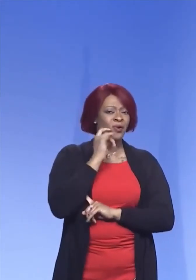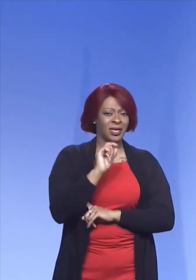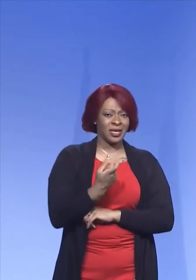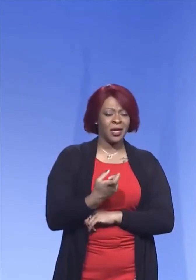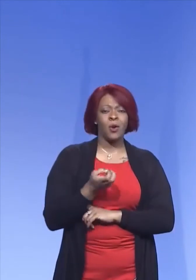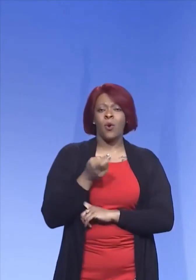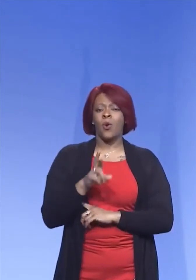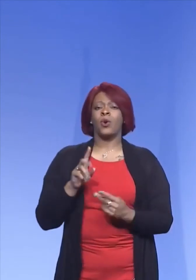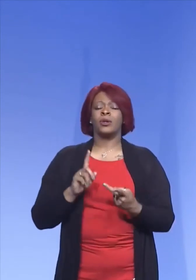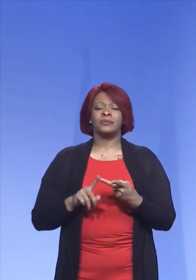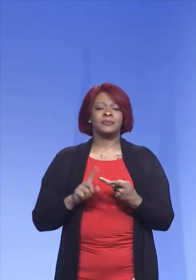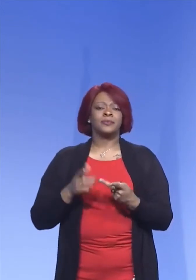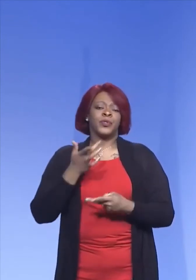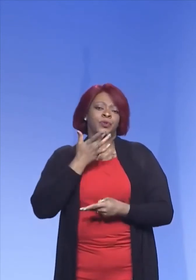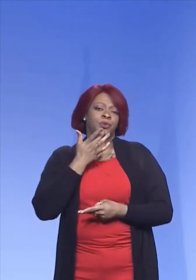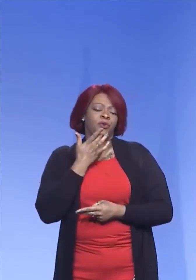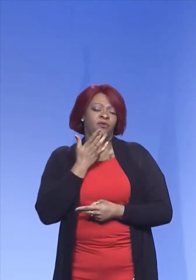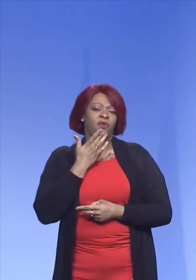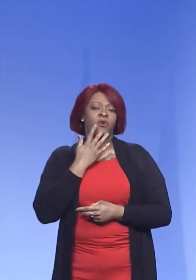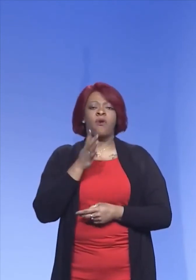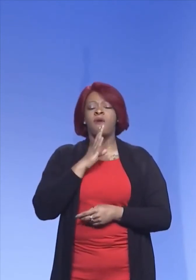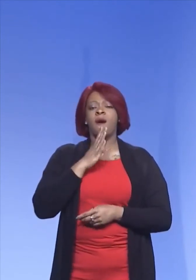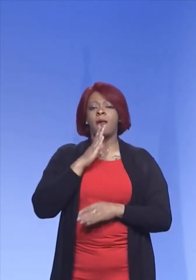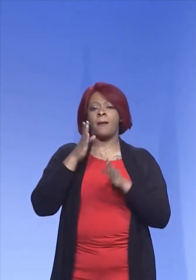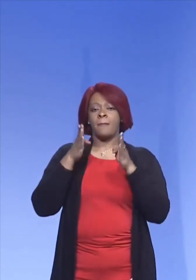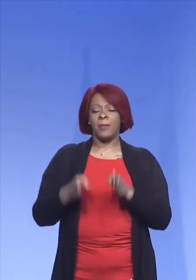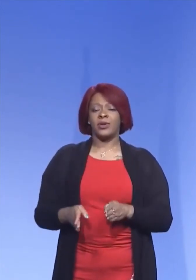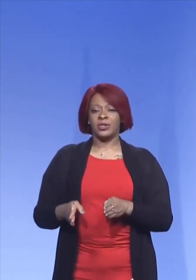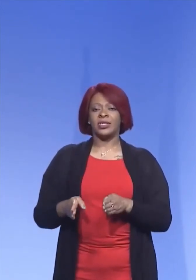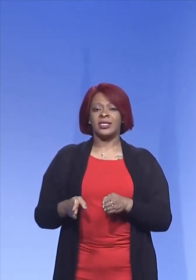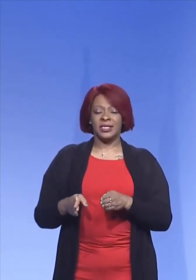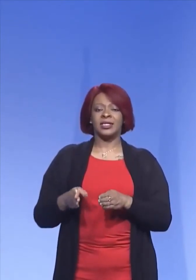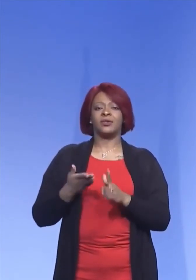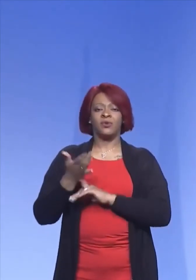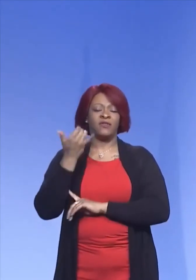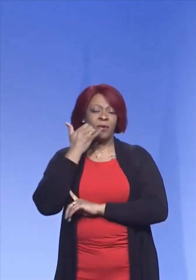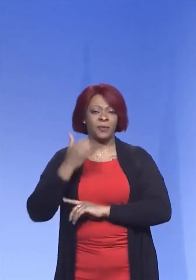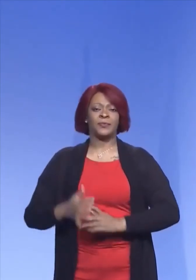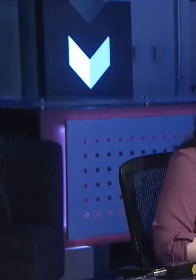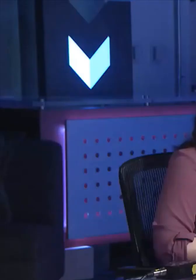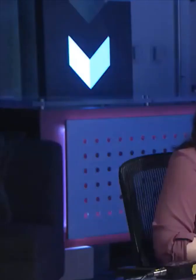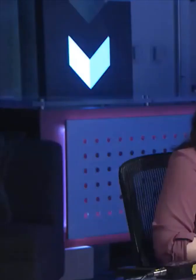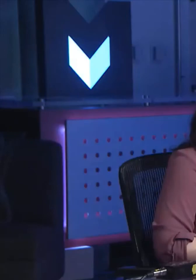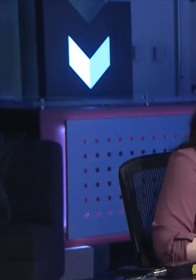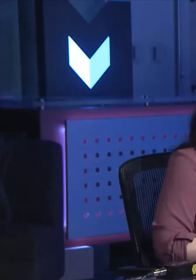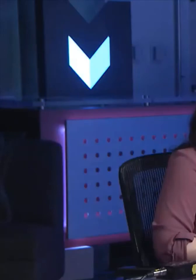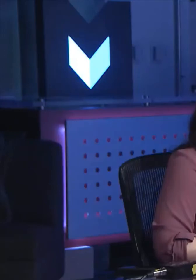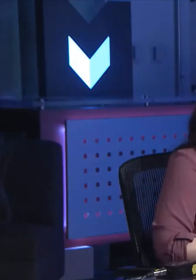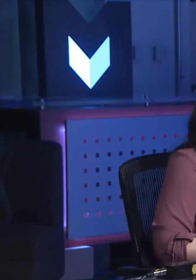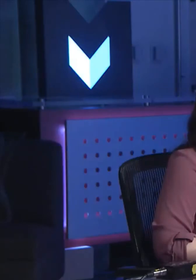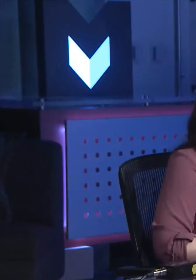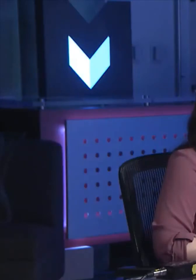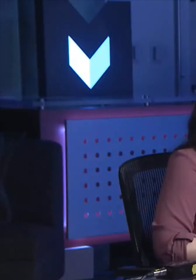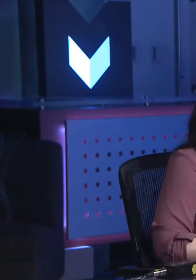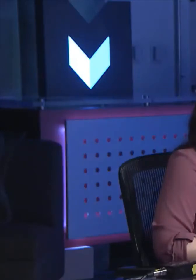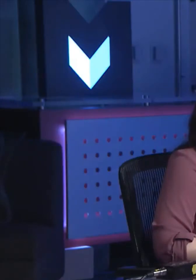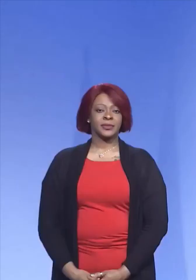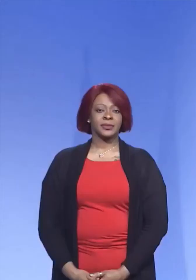would prefer to, to talk to somebody instead of do it through their phone. Kelly Roberts, WMC.